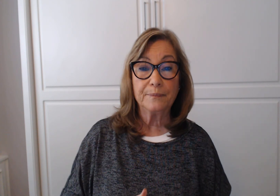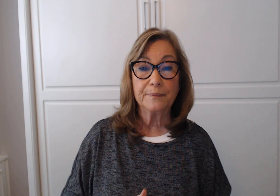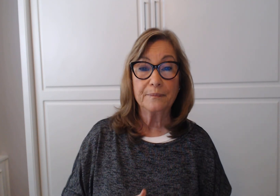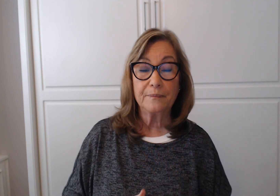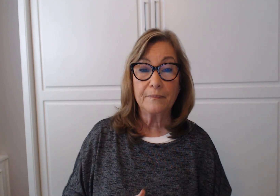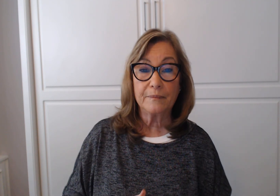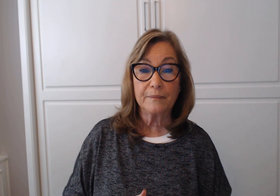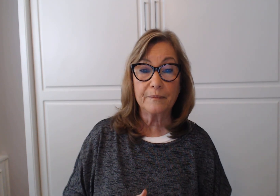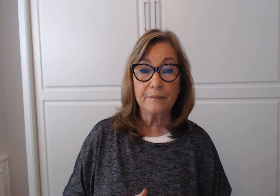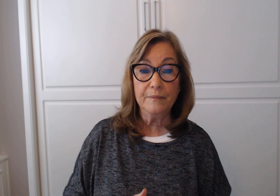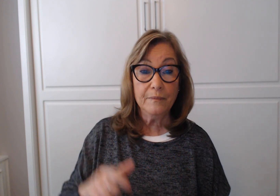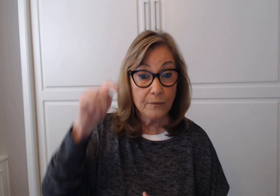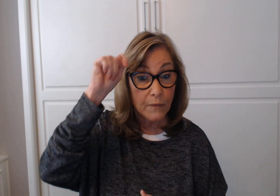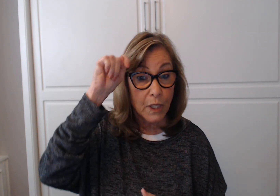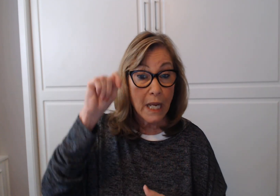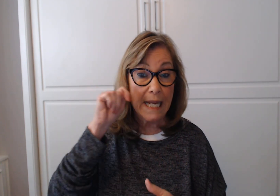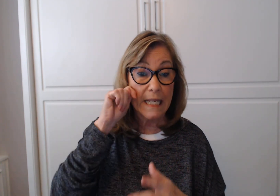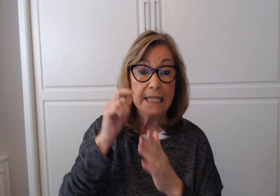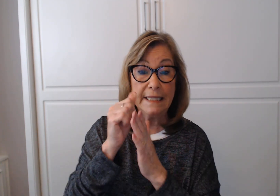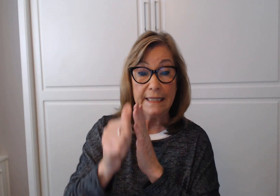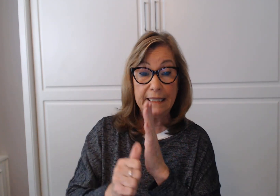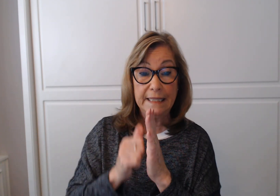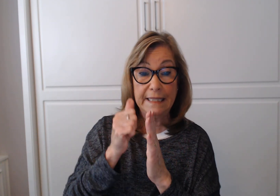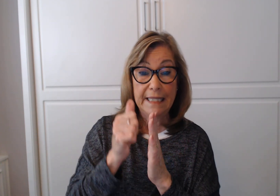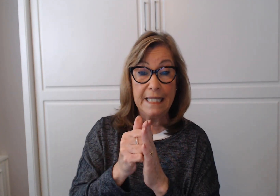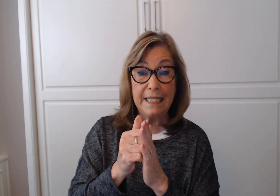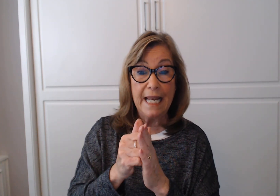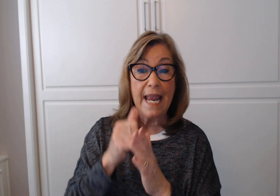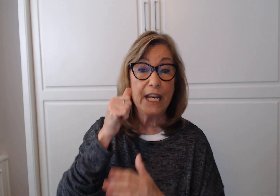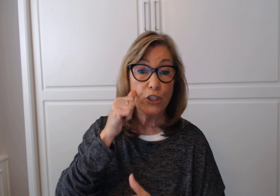Teenage girl with curly hair.